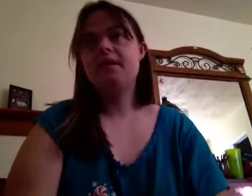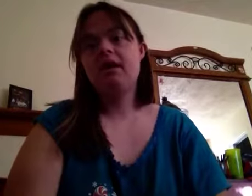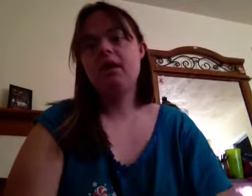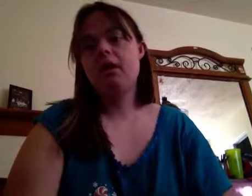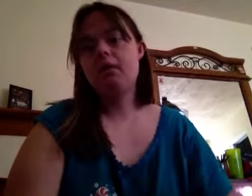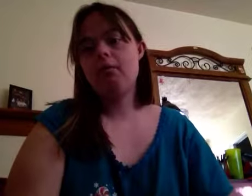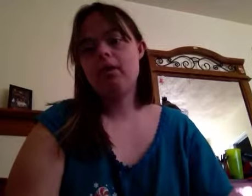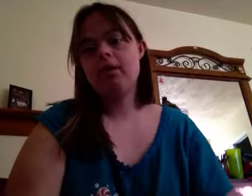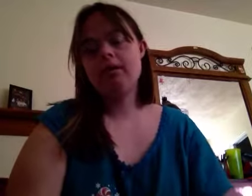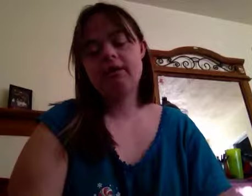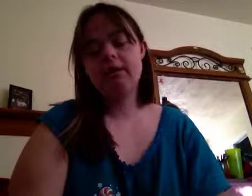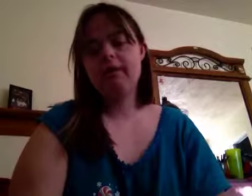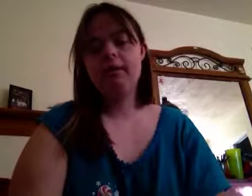video I wanted to tell you about.